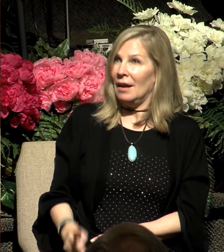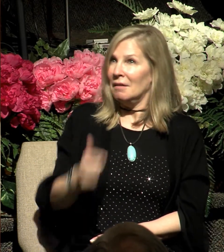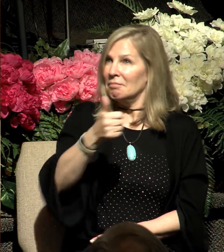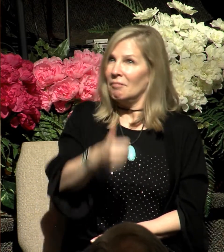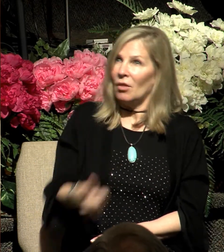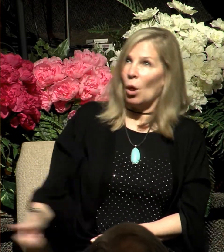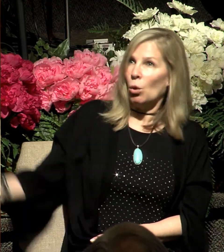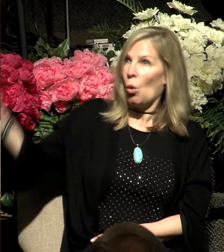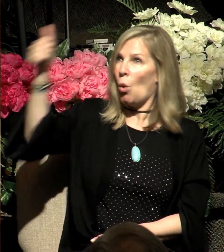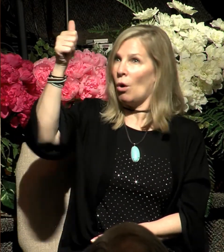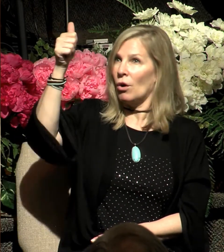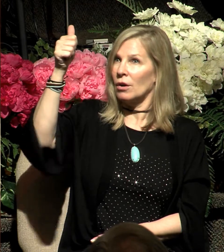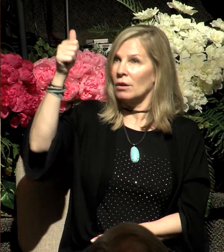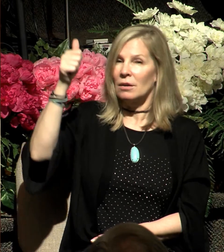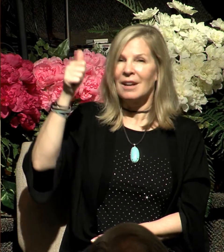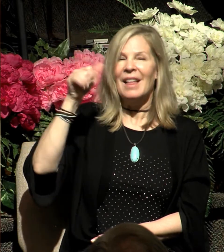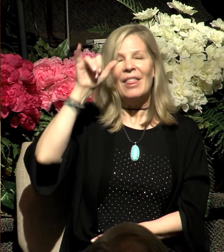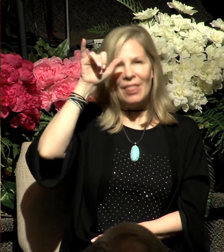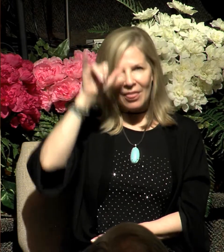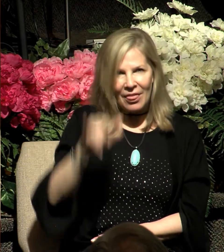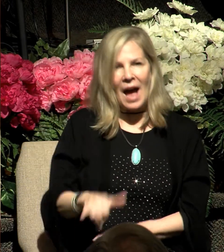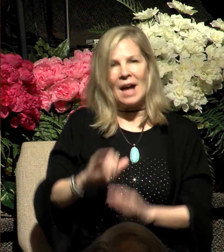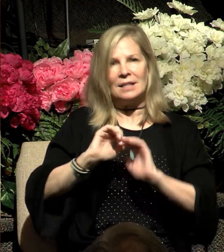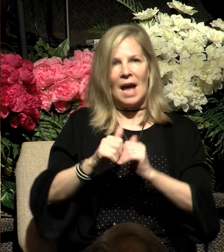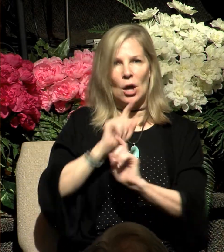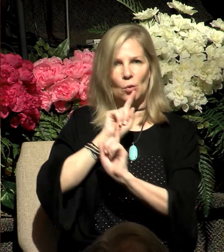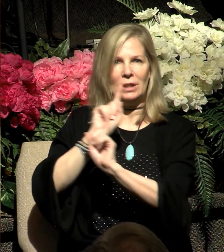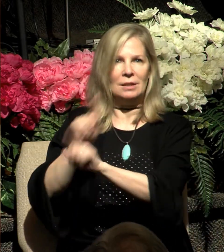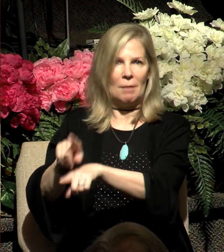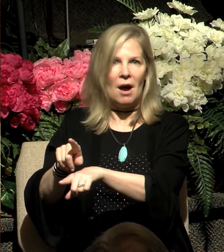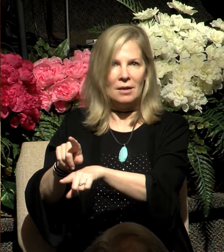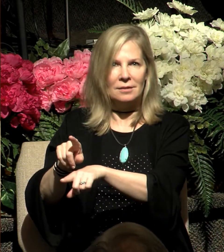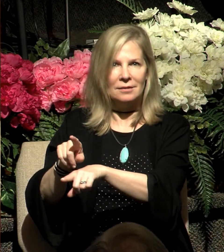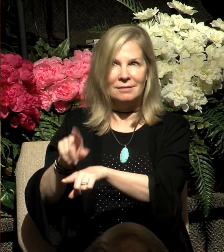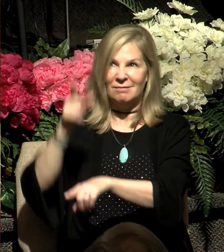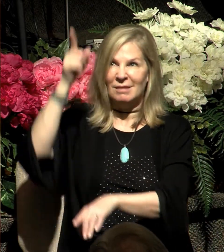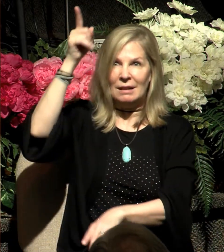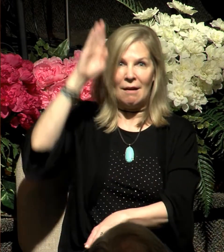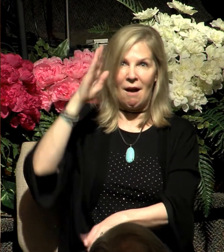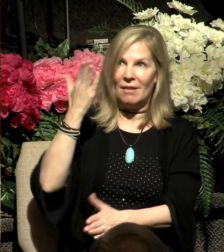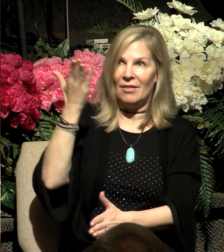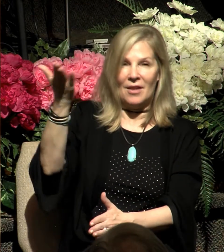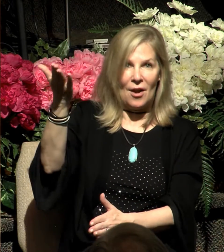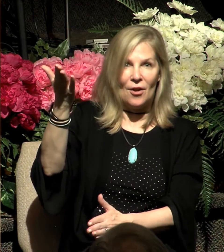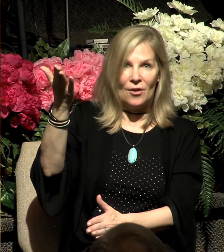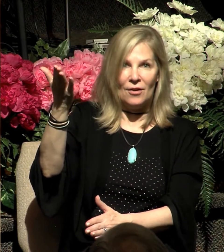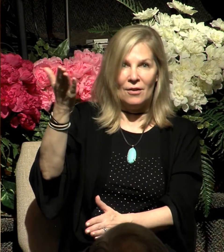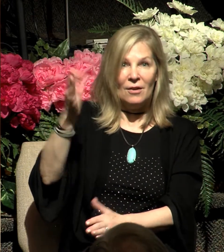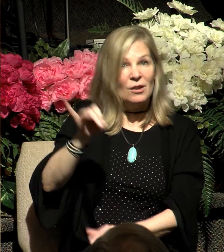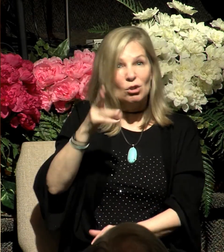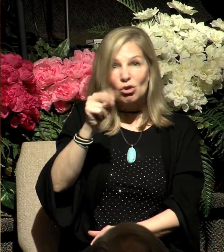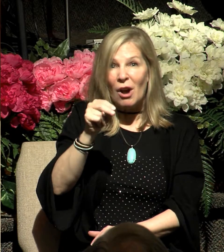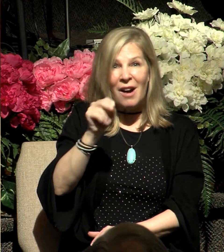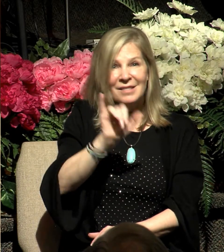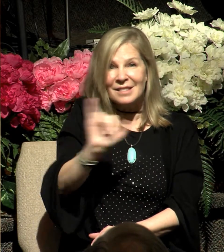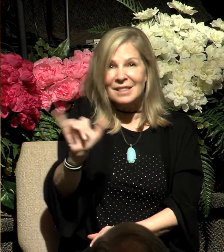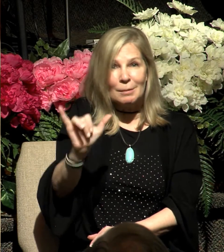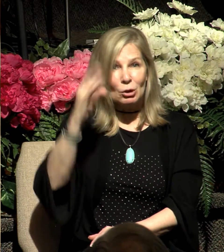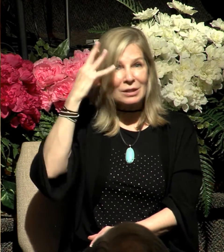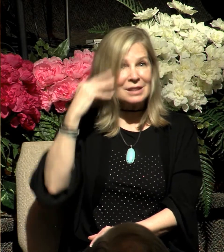is how you respond to being in God's presence. The apostle John had a very similar experience. In Revelation